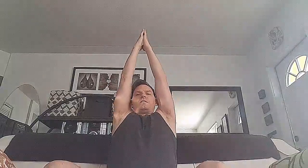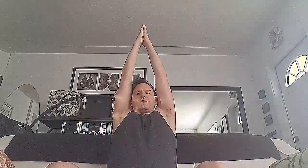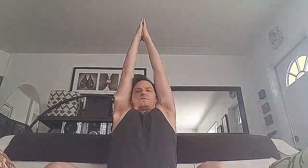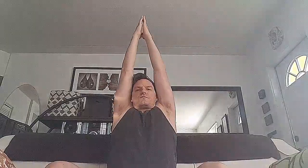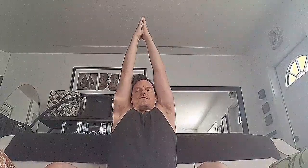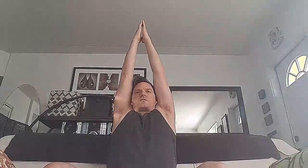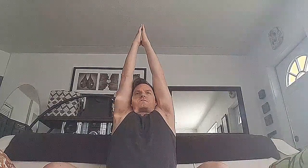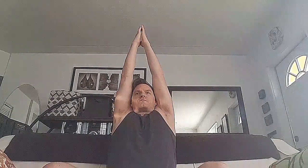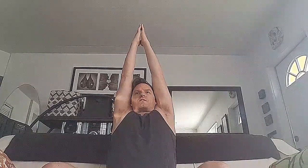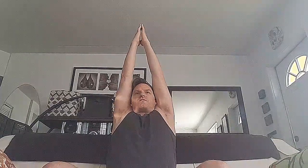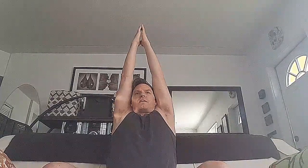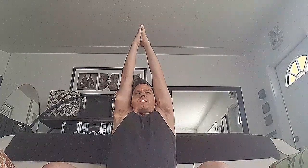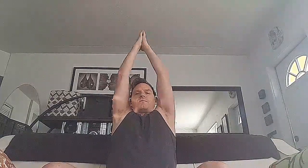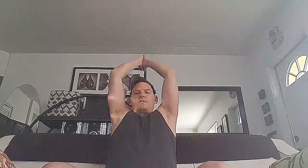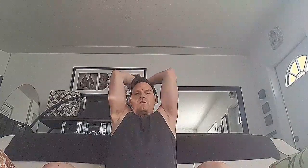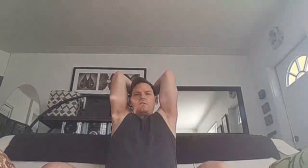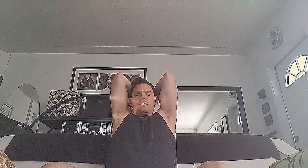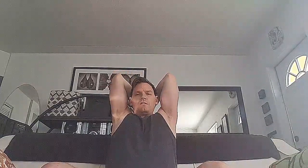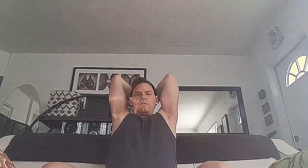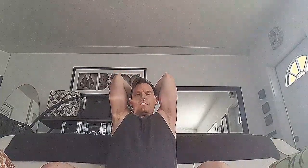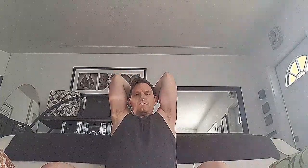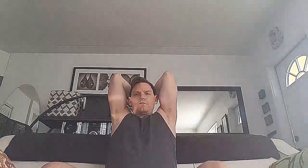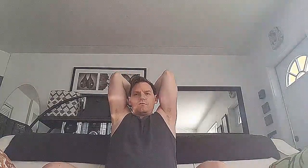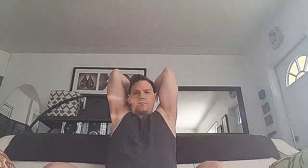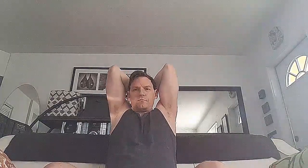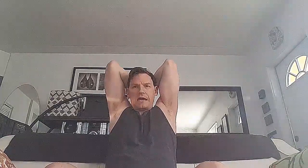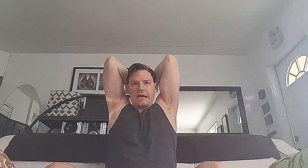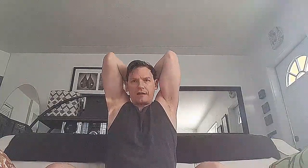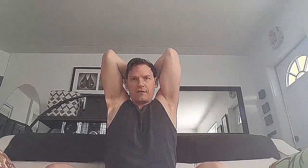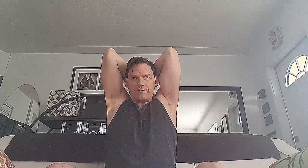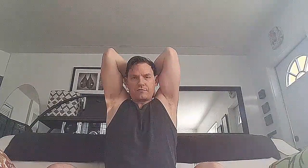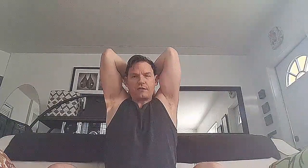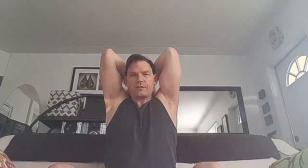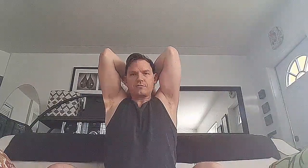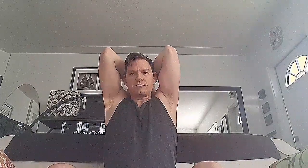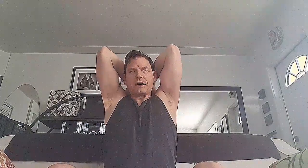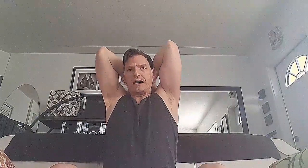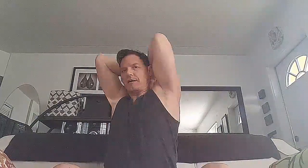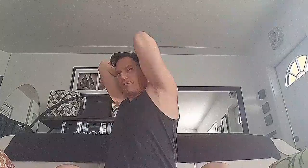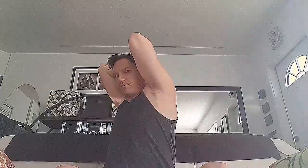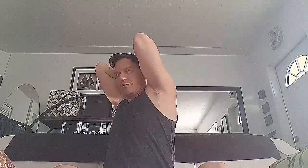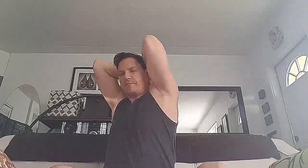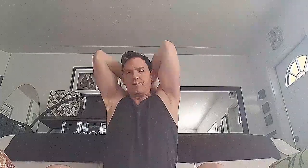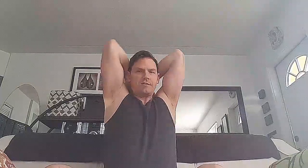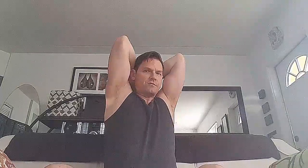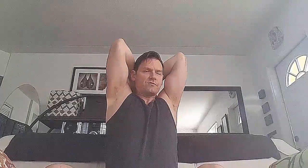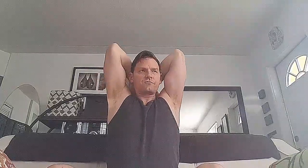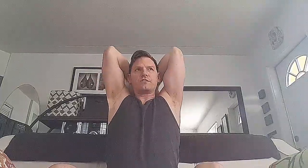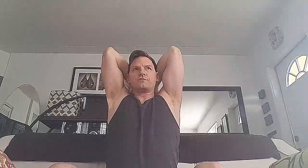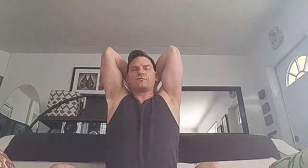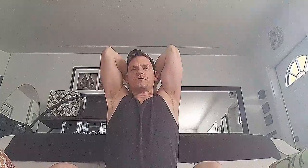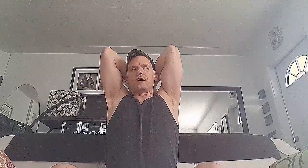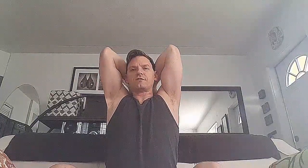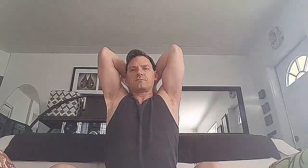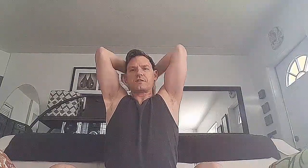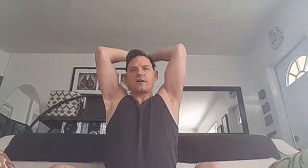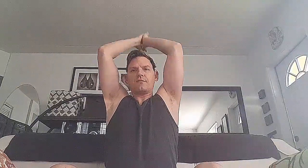Just to stretch yourself out. Do it in back. Try to touch your back, right? So you're stretching your triceps out.